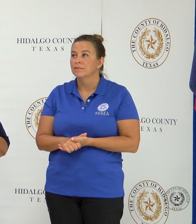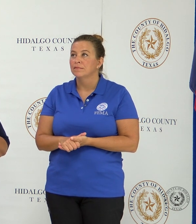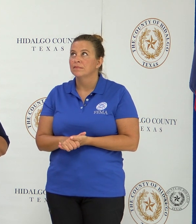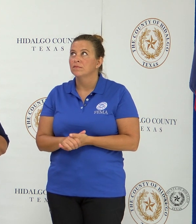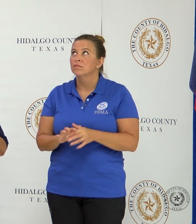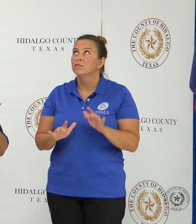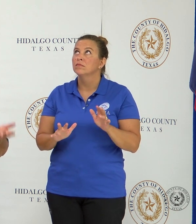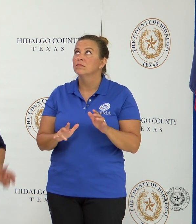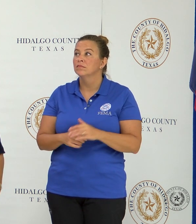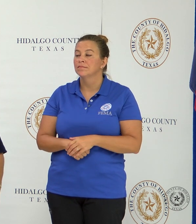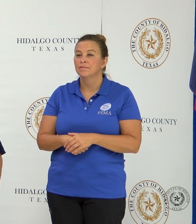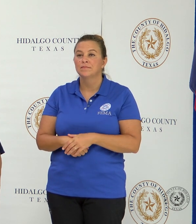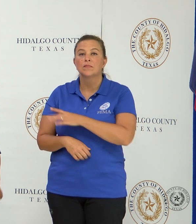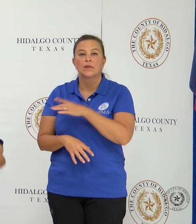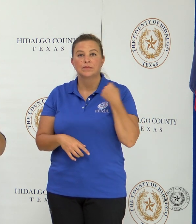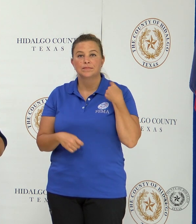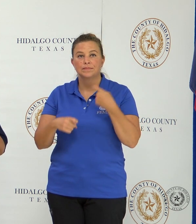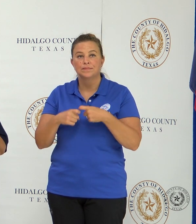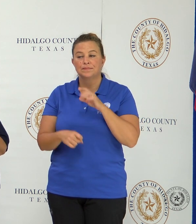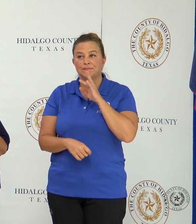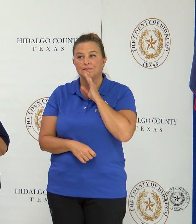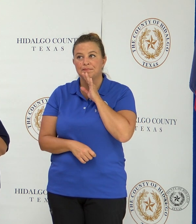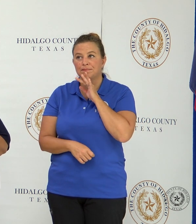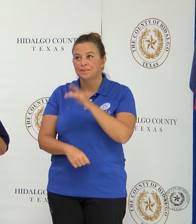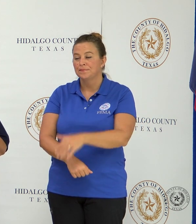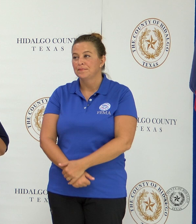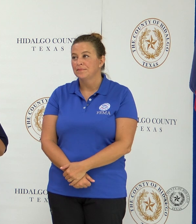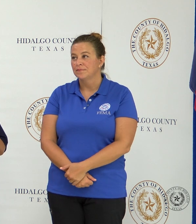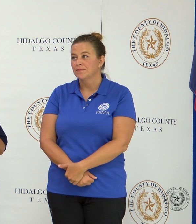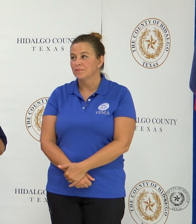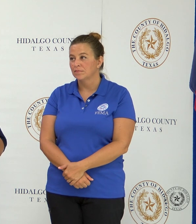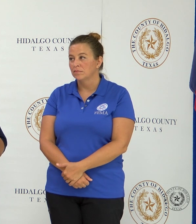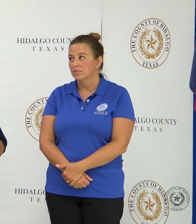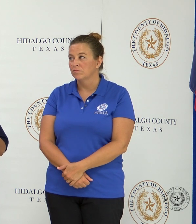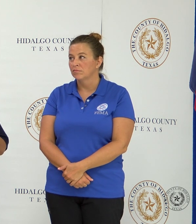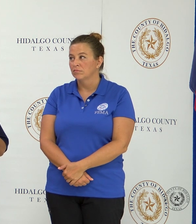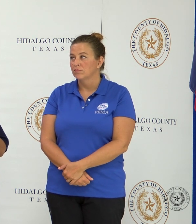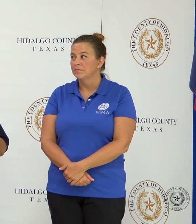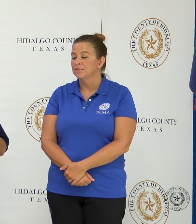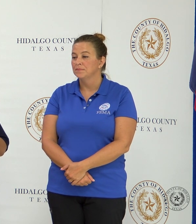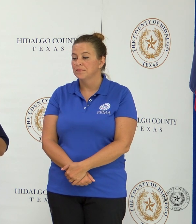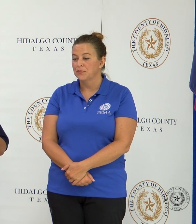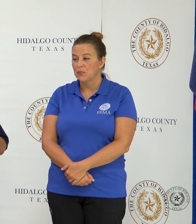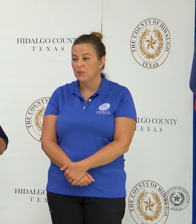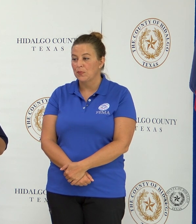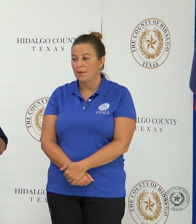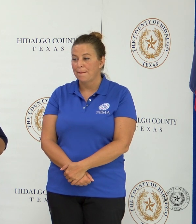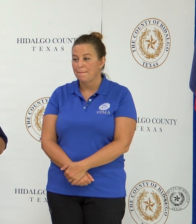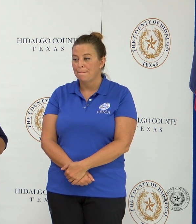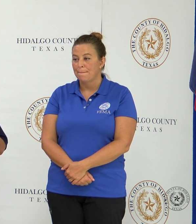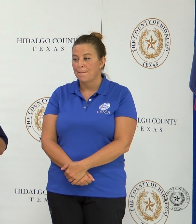One thing very important is that we have teams of